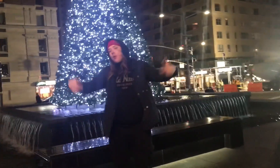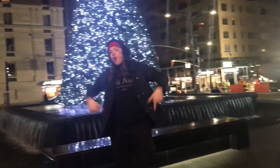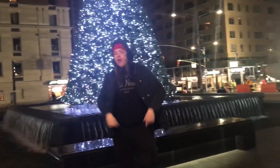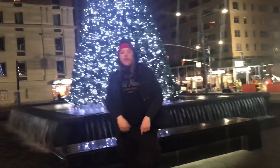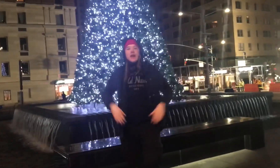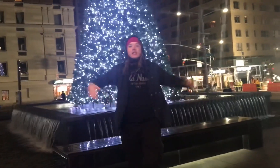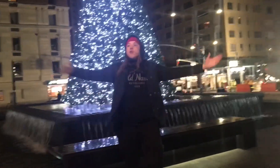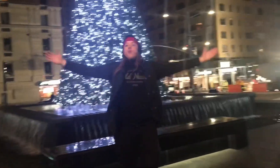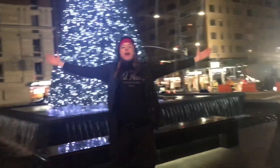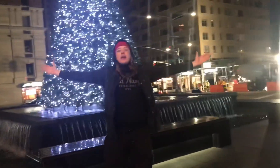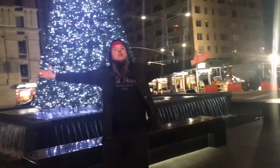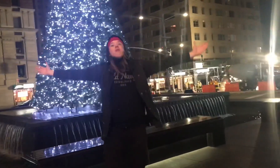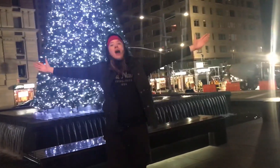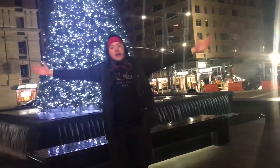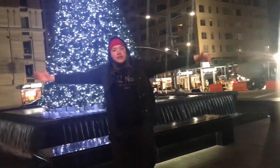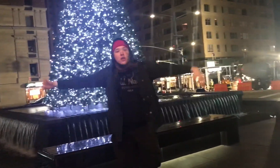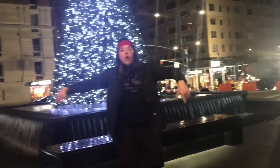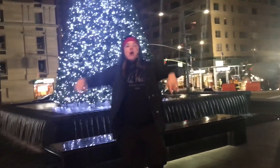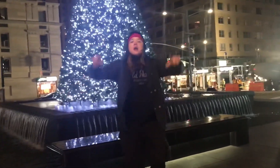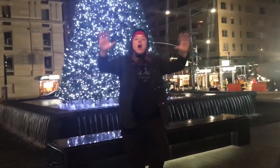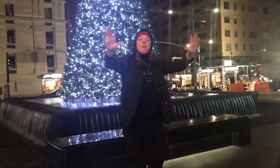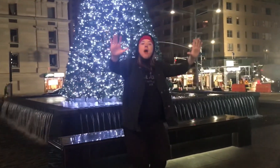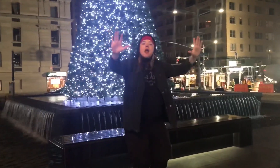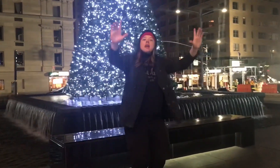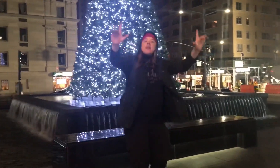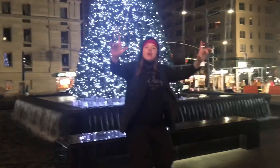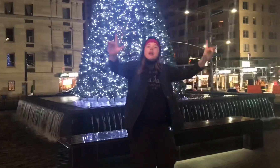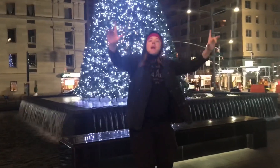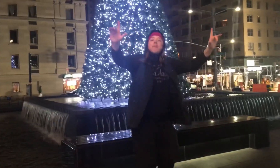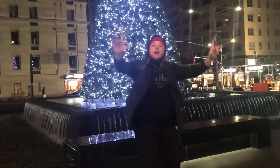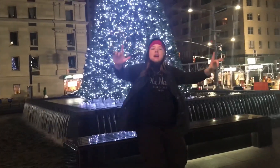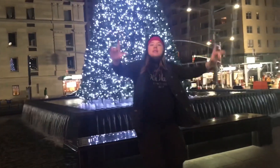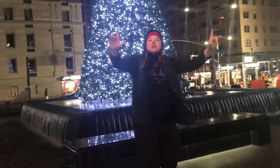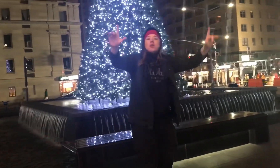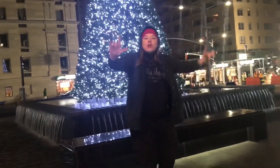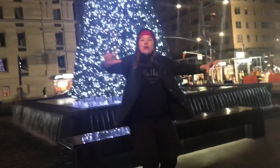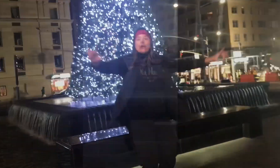It keeps attacking me and it's an invasion, where sorrow has a little safe haven. Yes, yes.